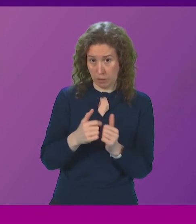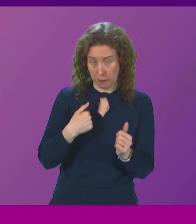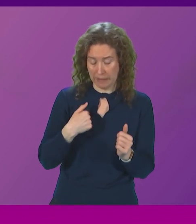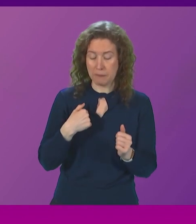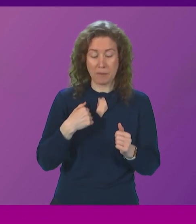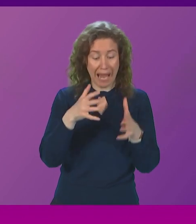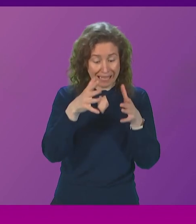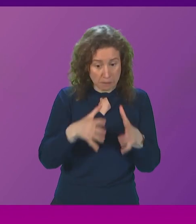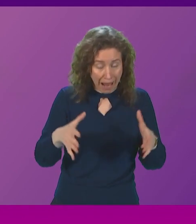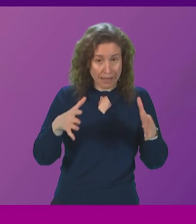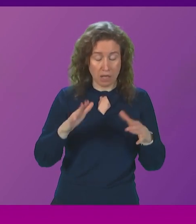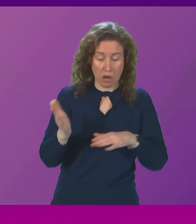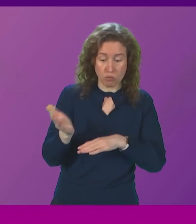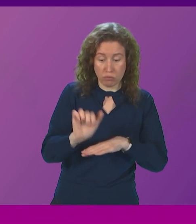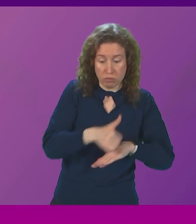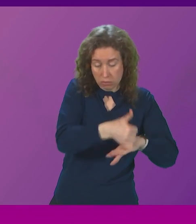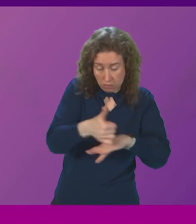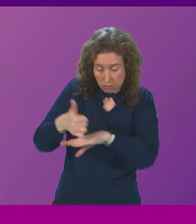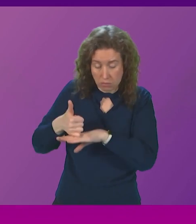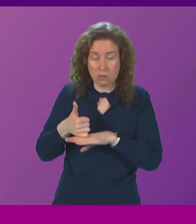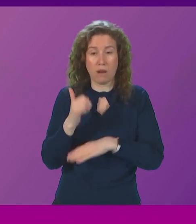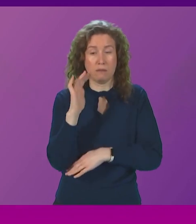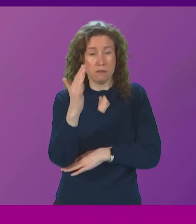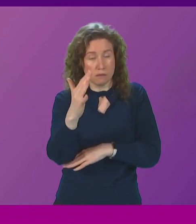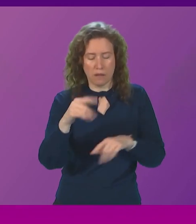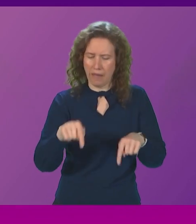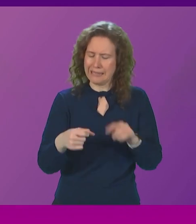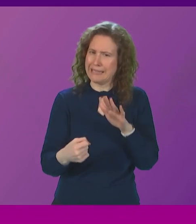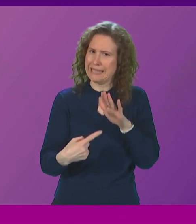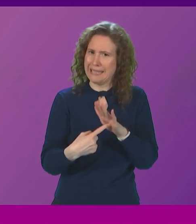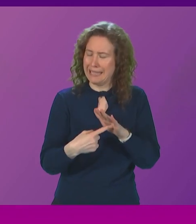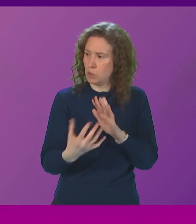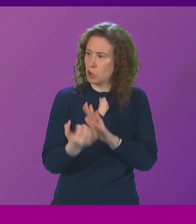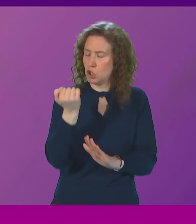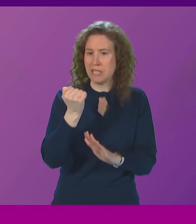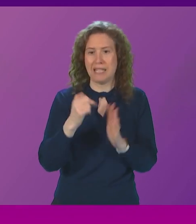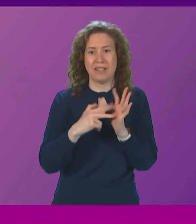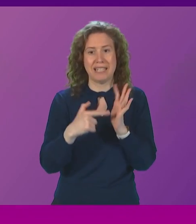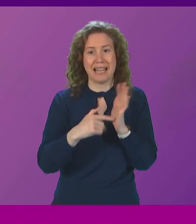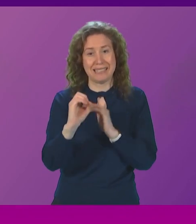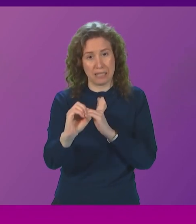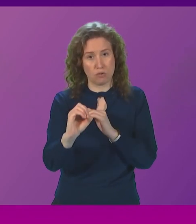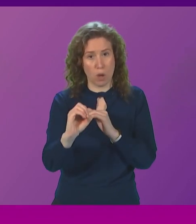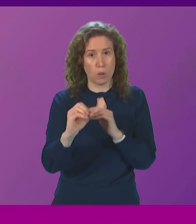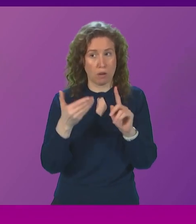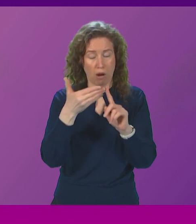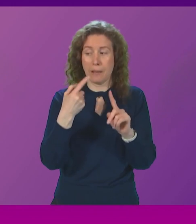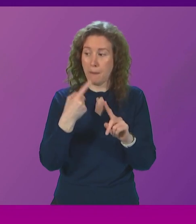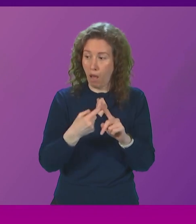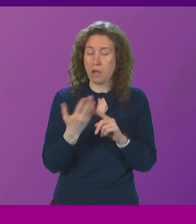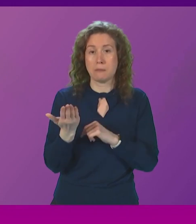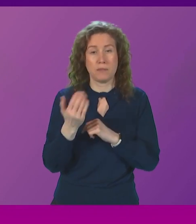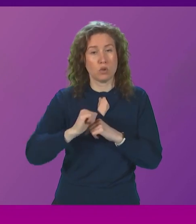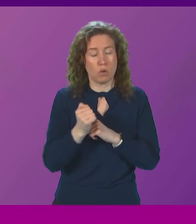restoring and improving forests and woodlands has a key role in achieving our net zero targets and restoring Scotland's